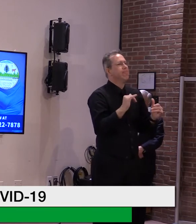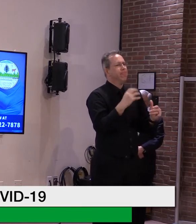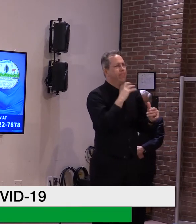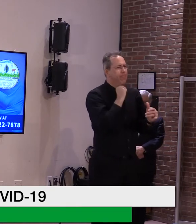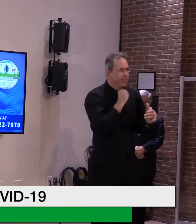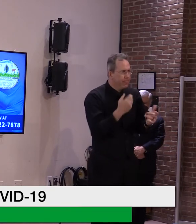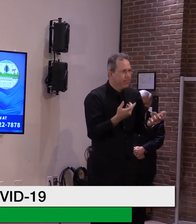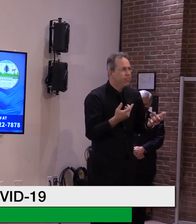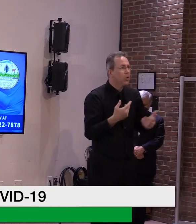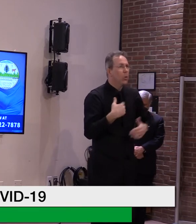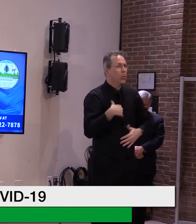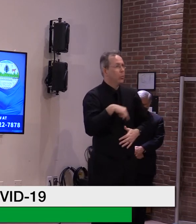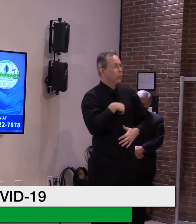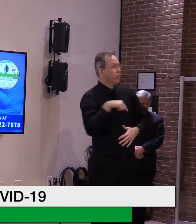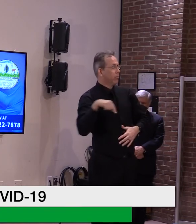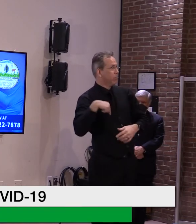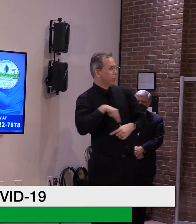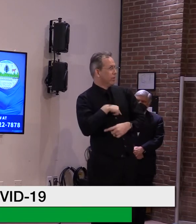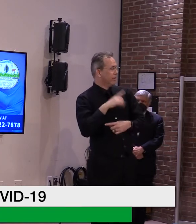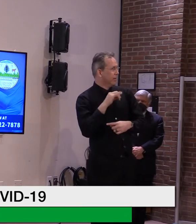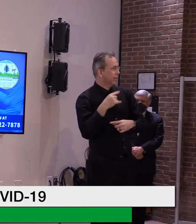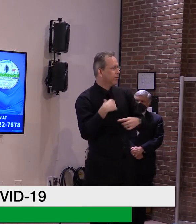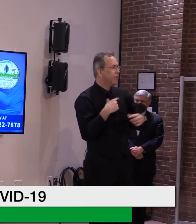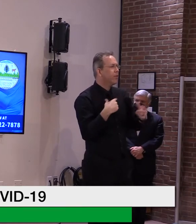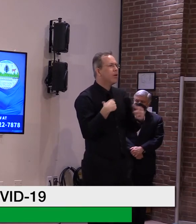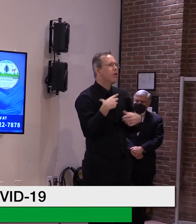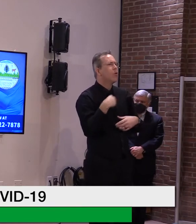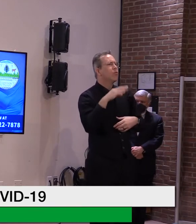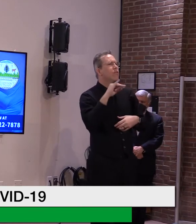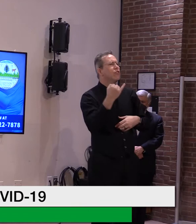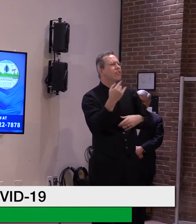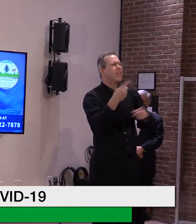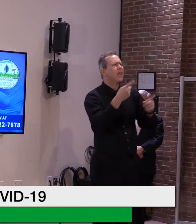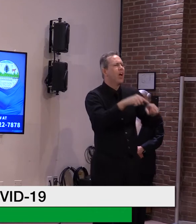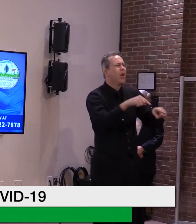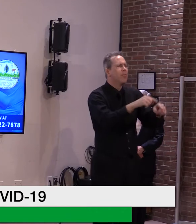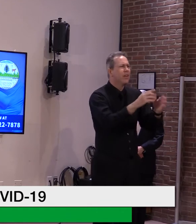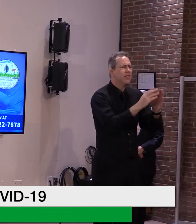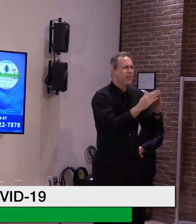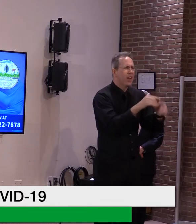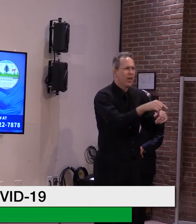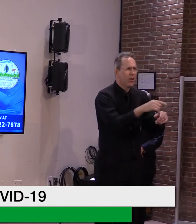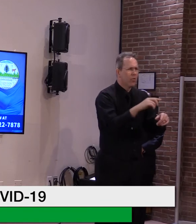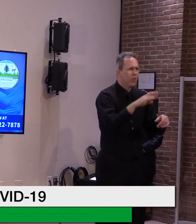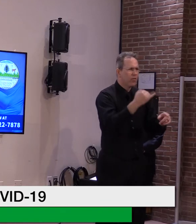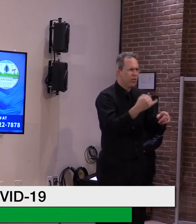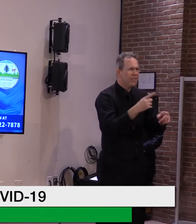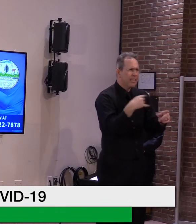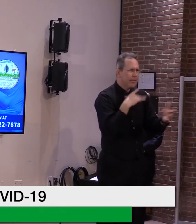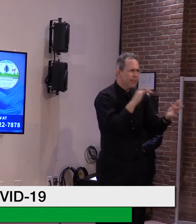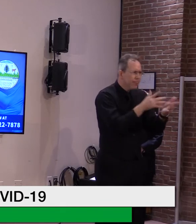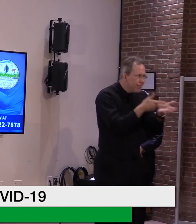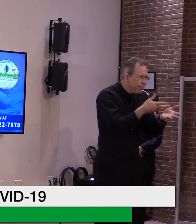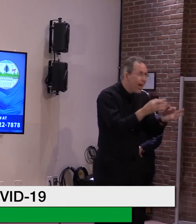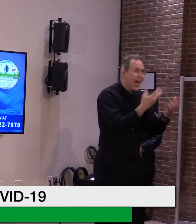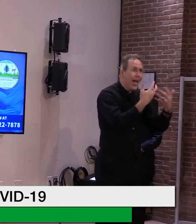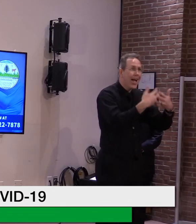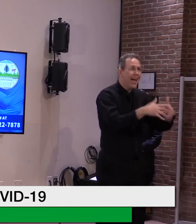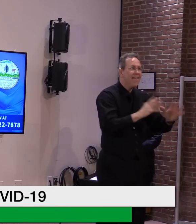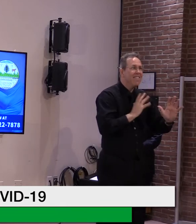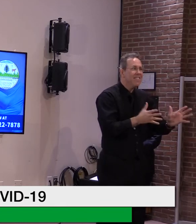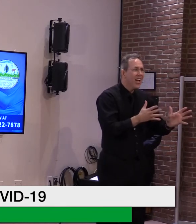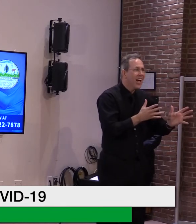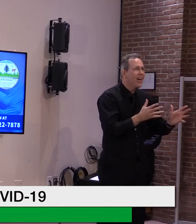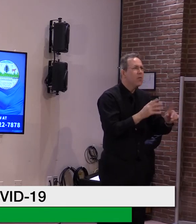with White River Junction during that time period. And this was much more of a federal mandate kind of thing that